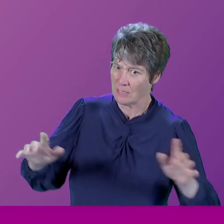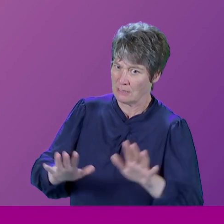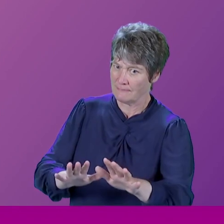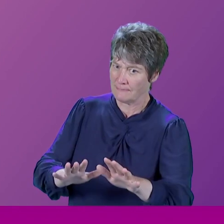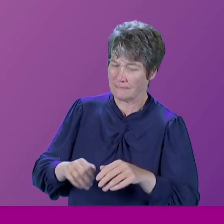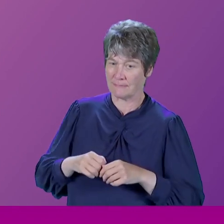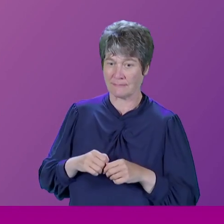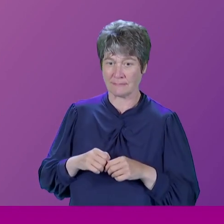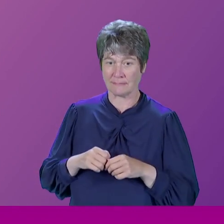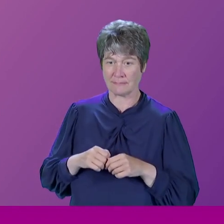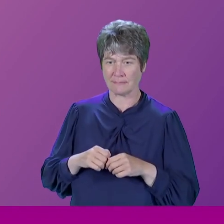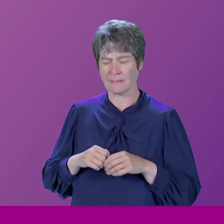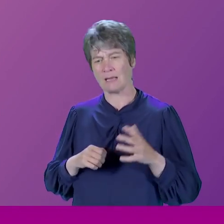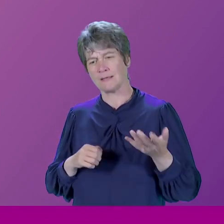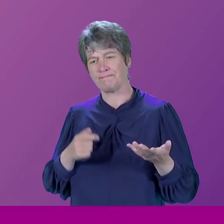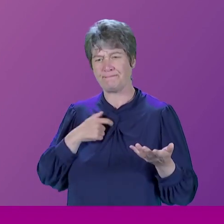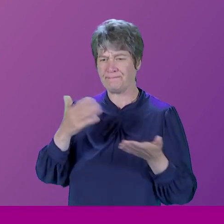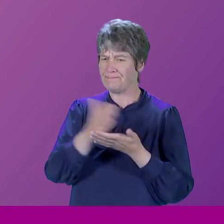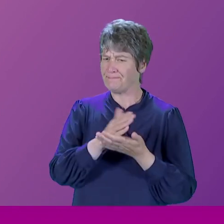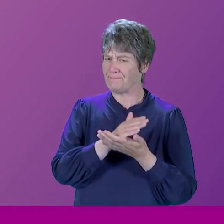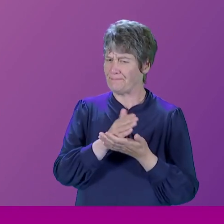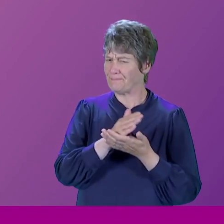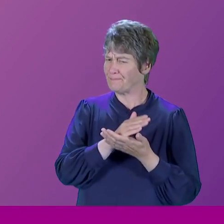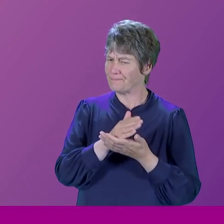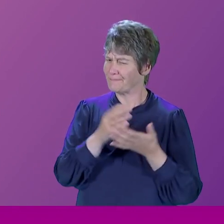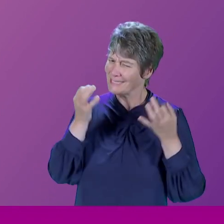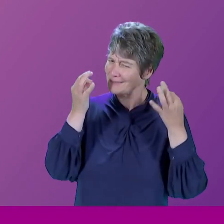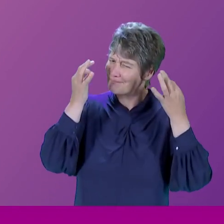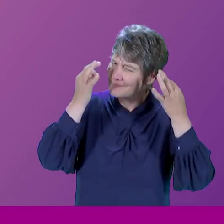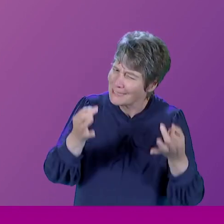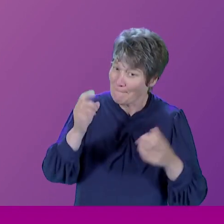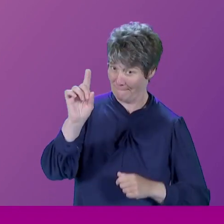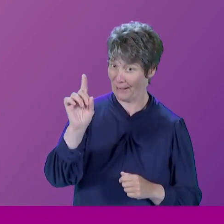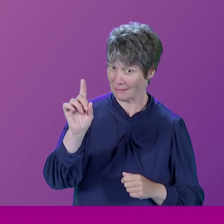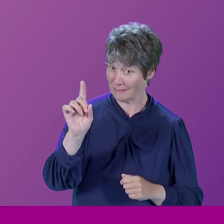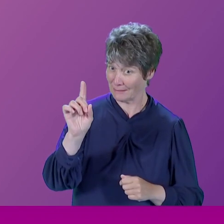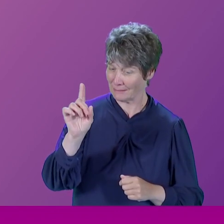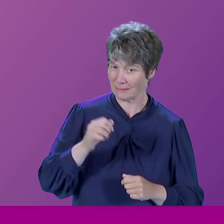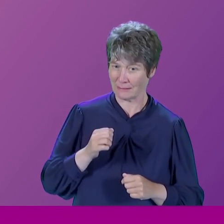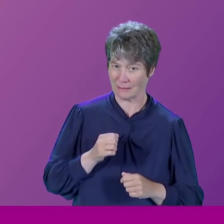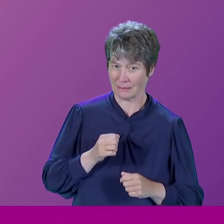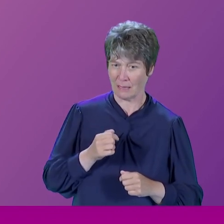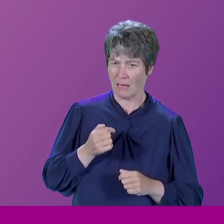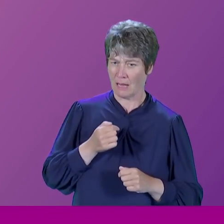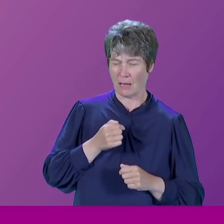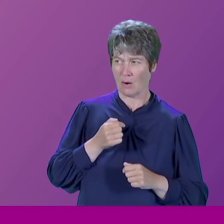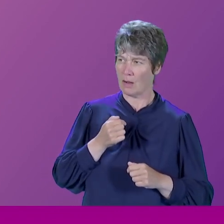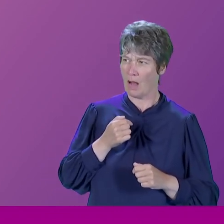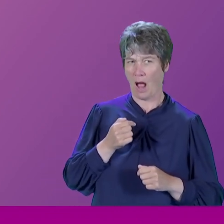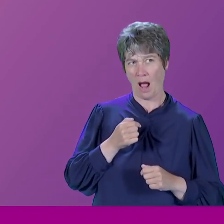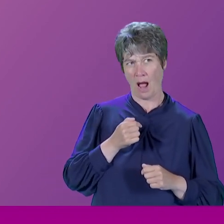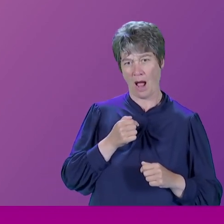I don't know specifically, but I will say this. I was first a minister when I was,